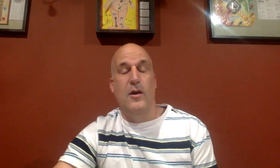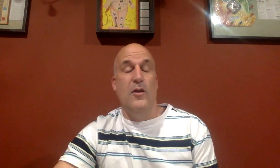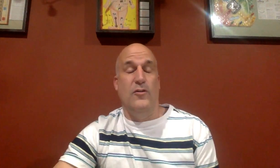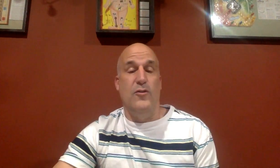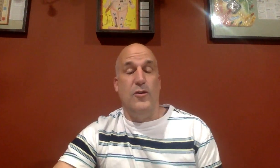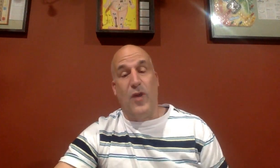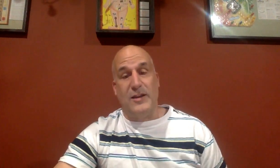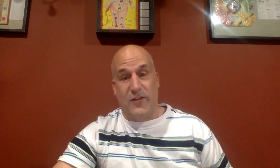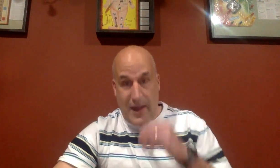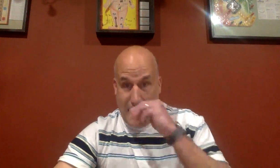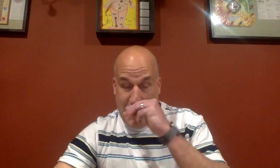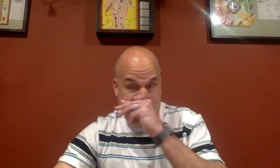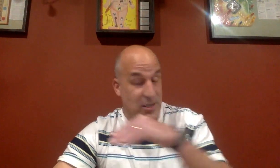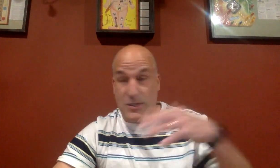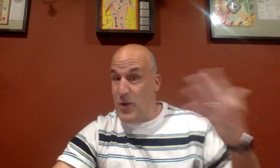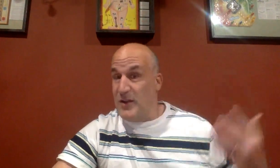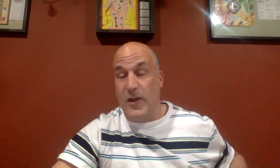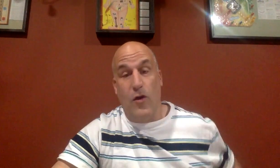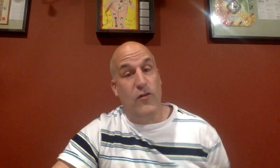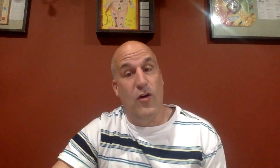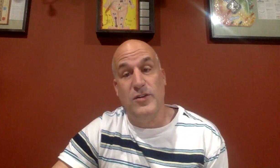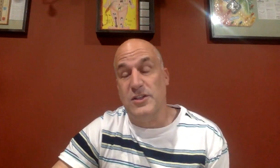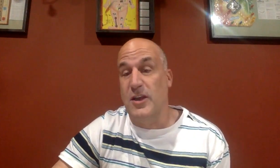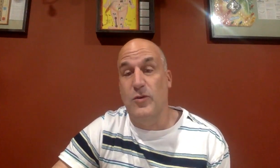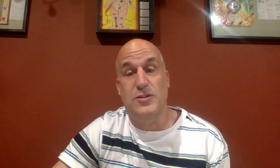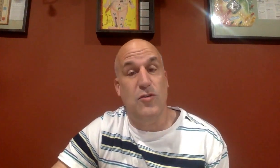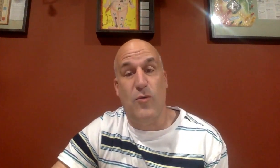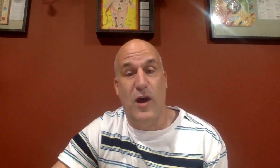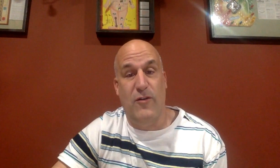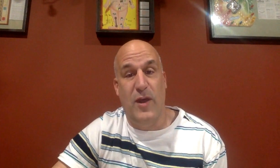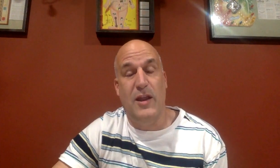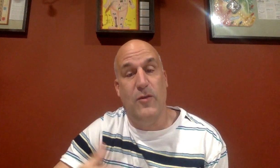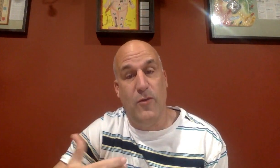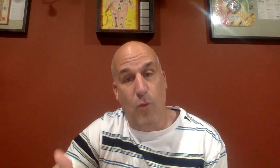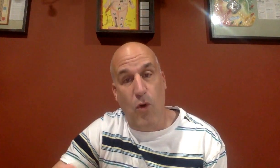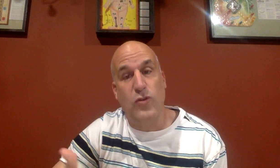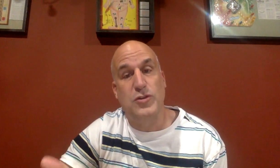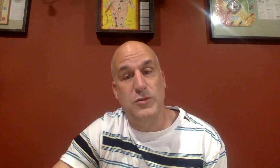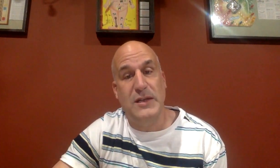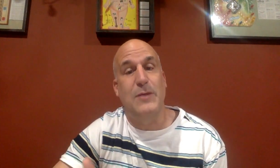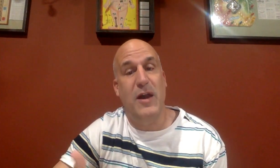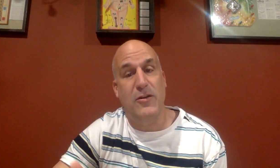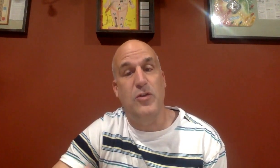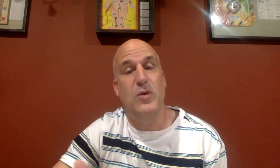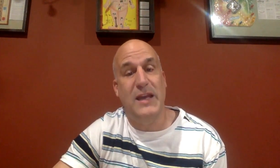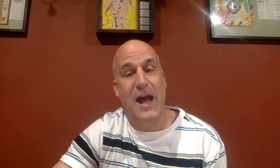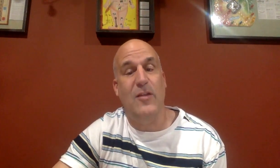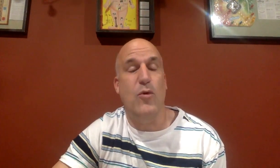So you can practice that, uh, and just practice that over and over just like you would your normal alphabet and the more you do it, the better you will get at it and the more